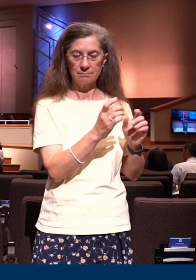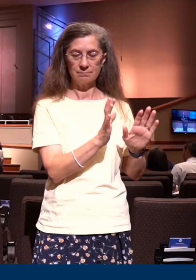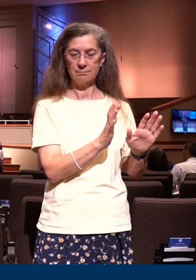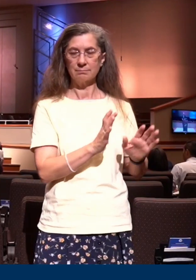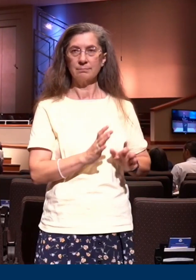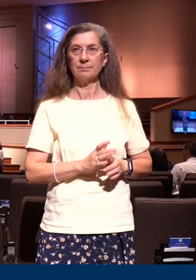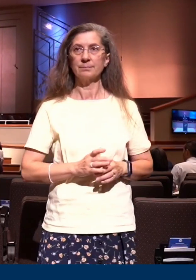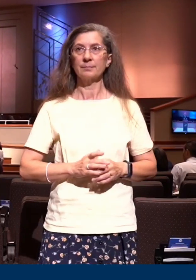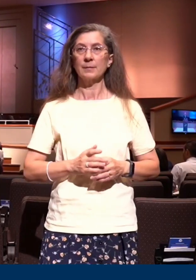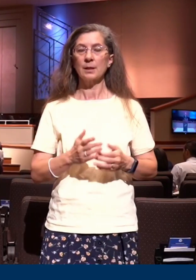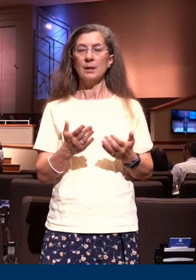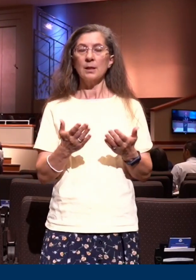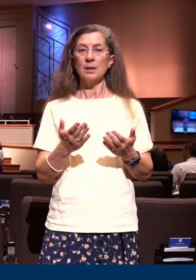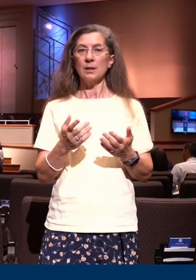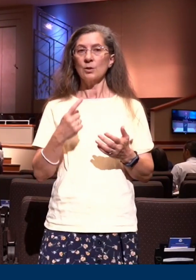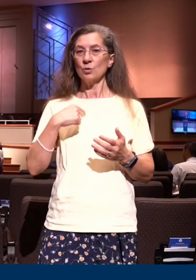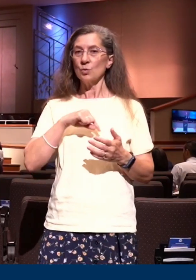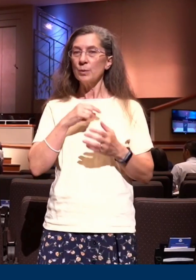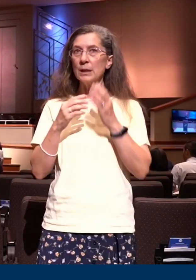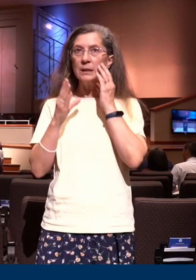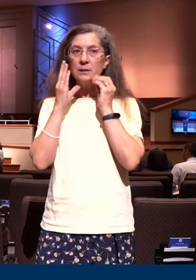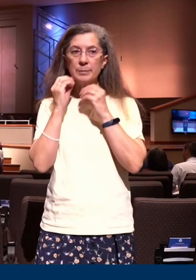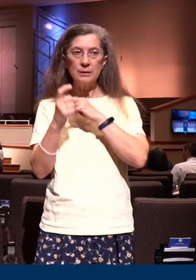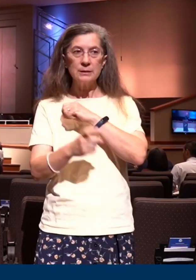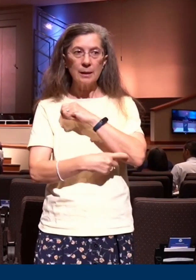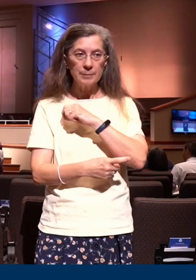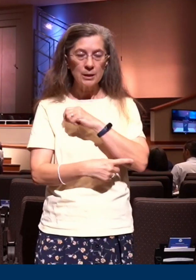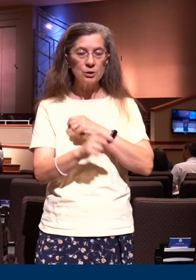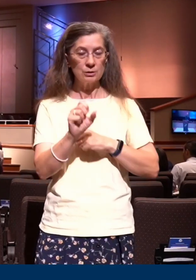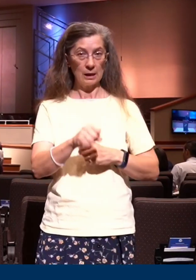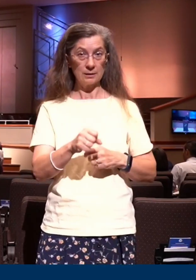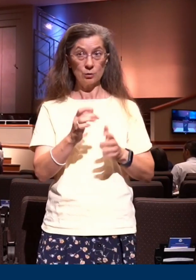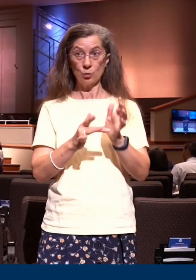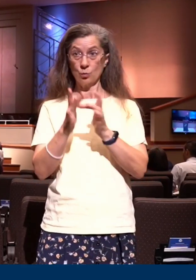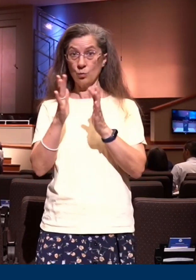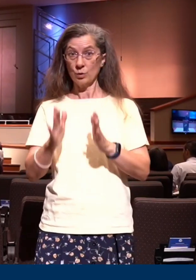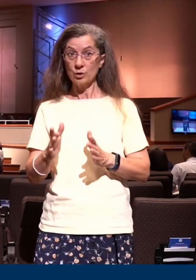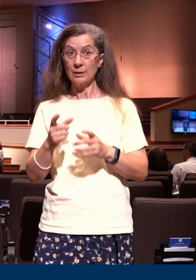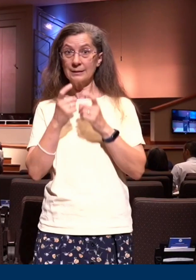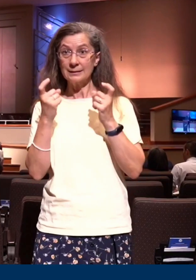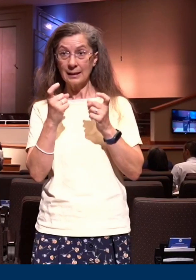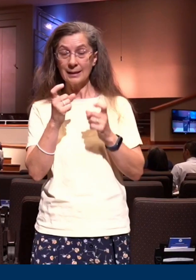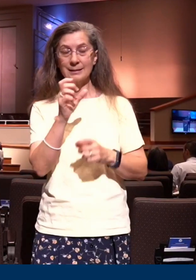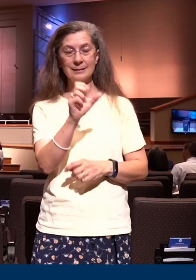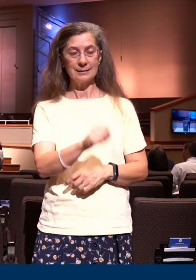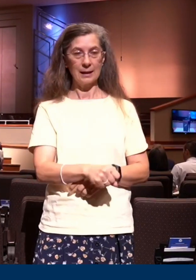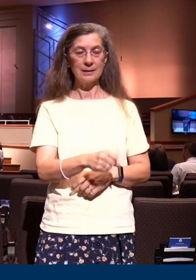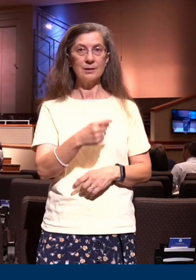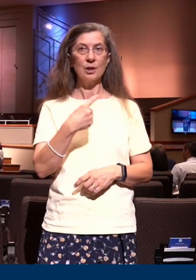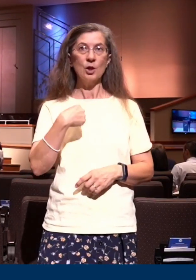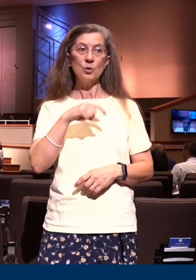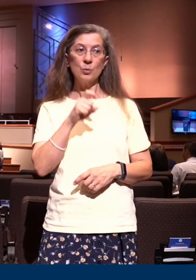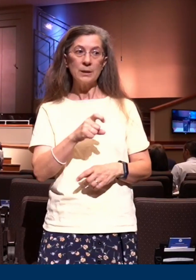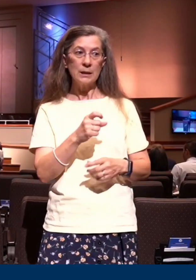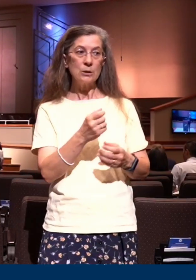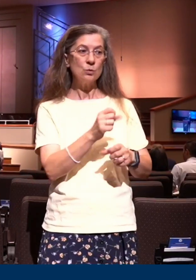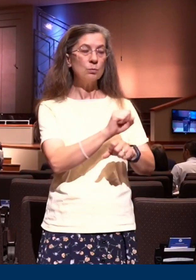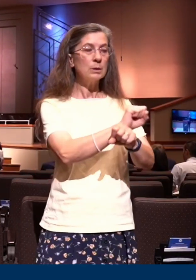temptations of the flesh? Do Christians sin? Yes. Does a Christian have to be a slave to sin? No. Well,